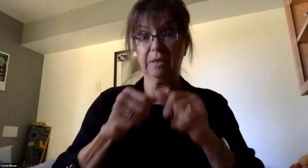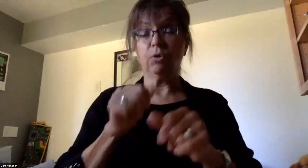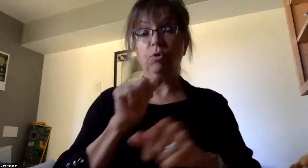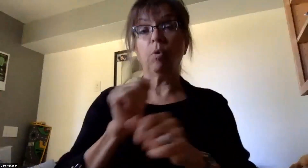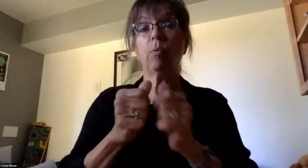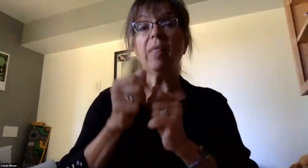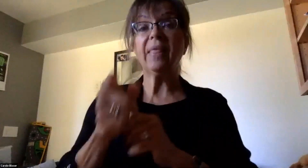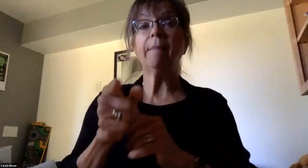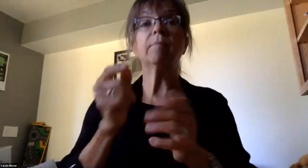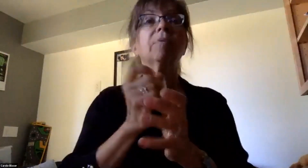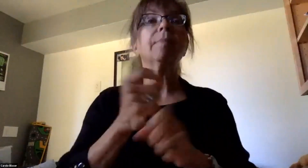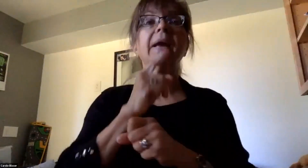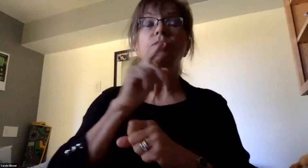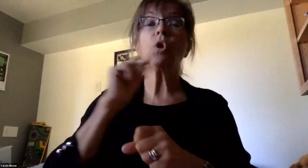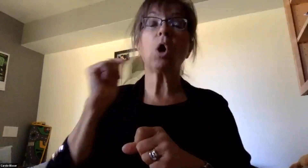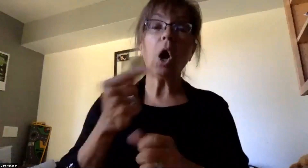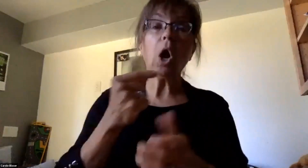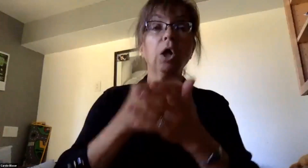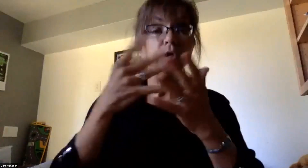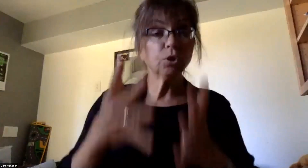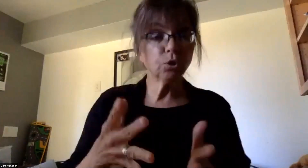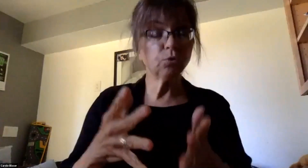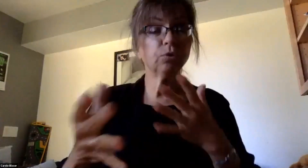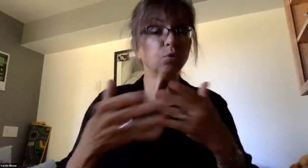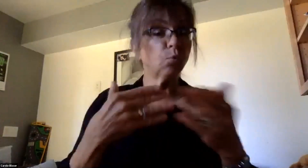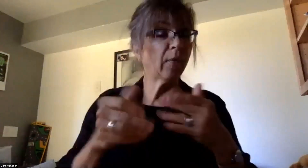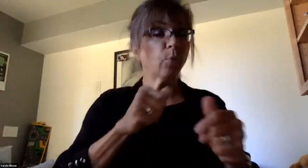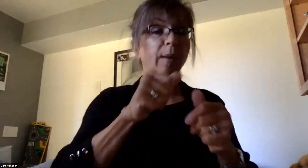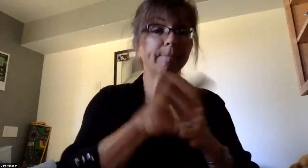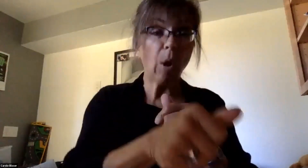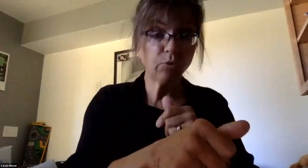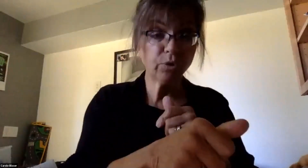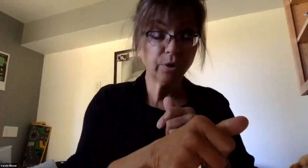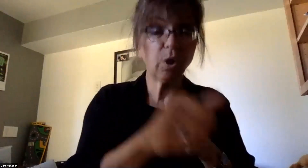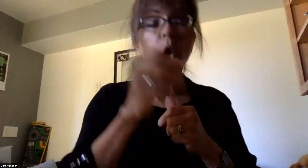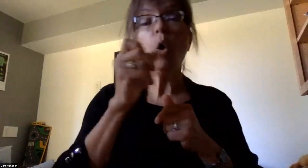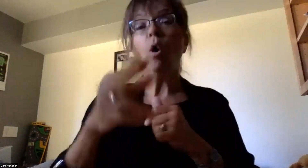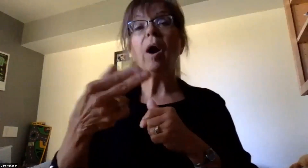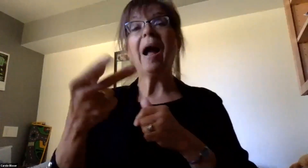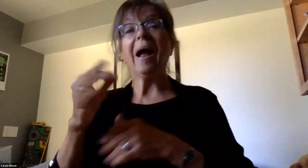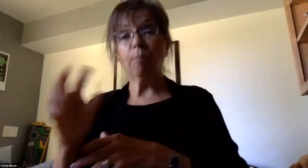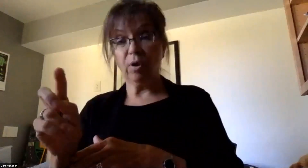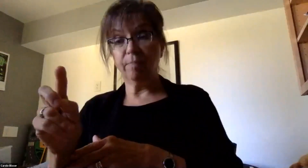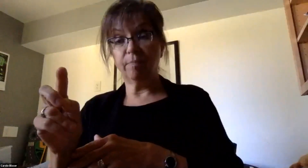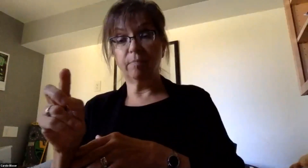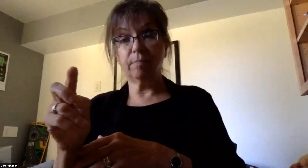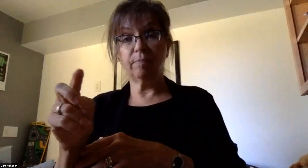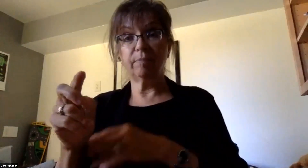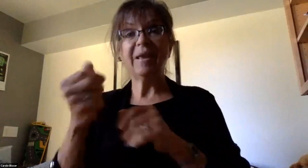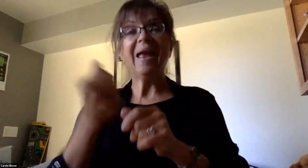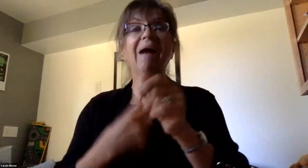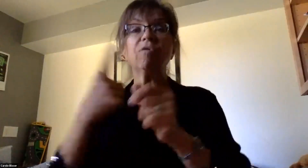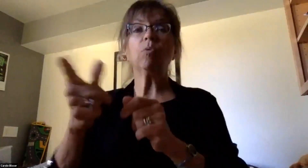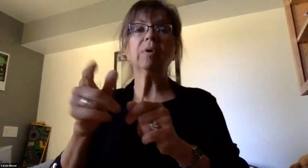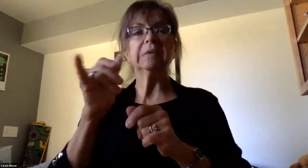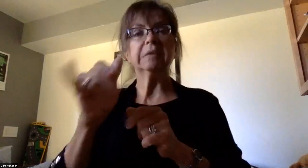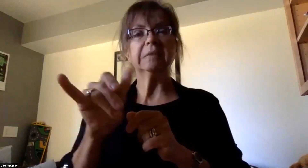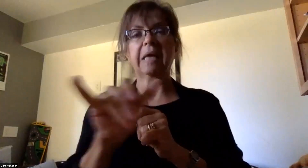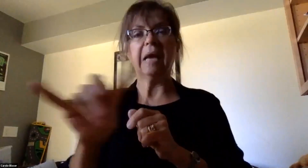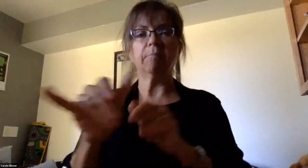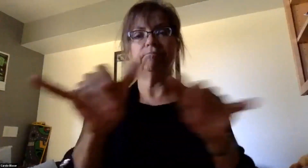ensure that all of our students doesn't matter if they select remote or hybrid that everyone's on the same page.